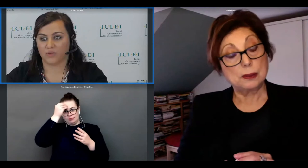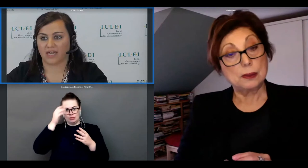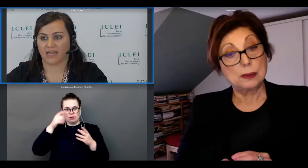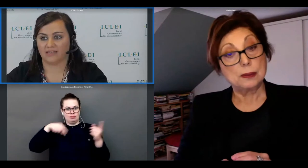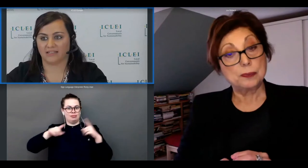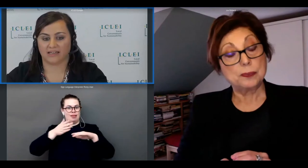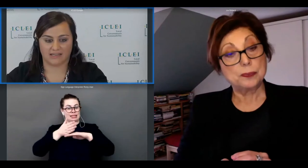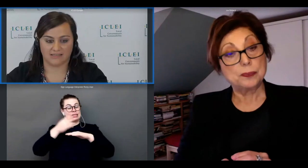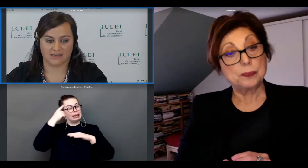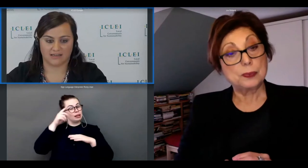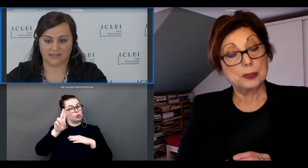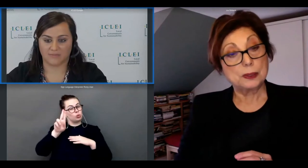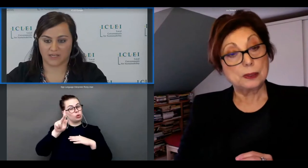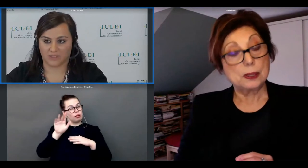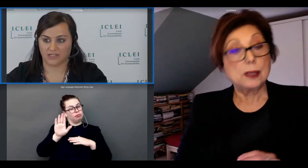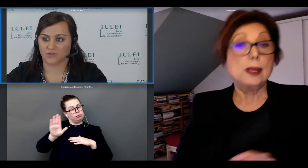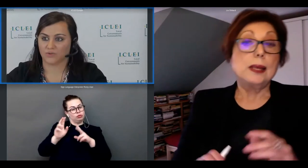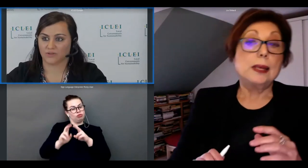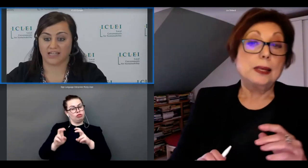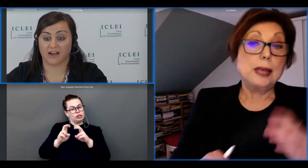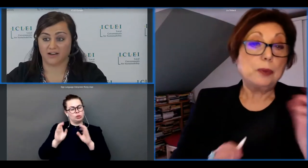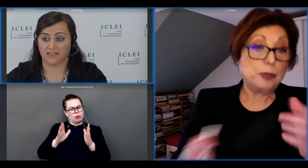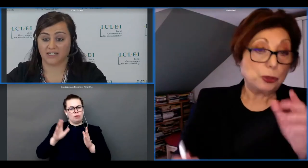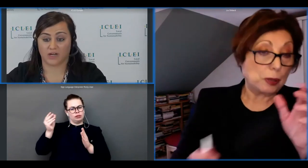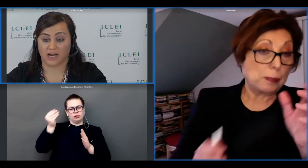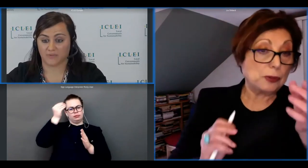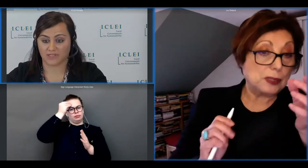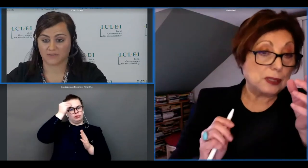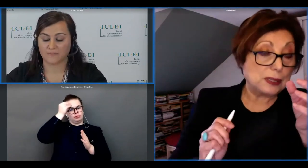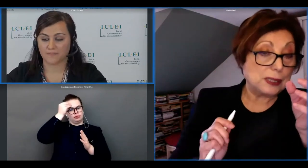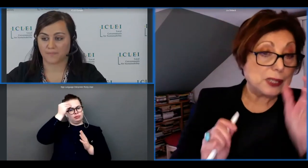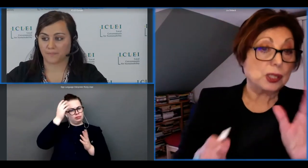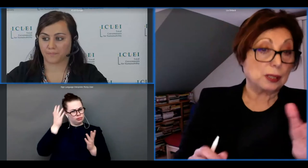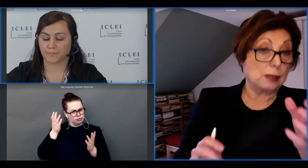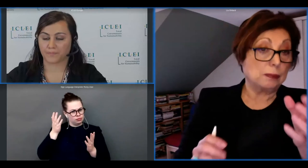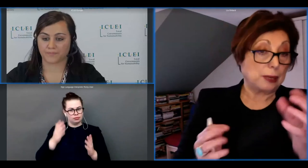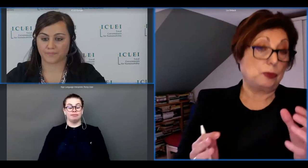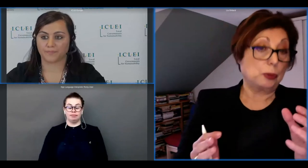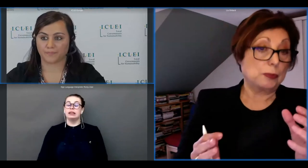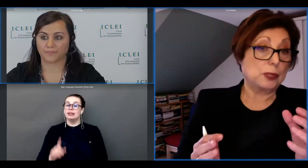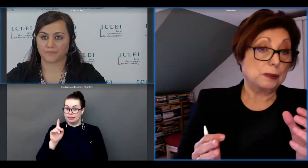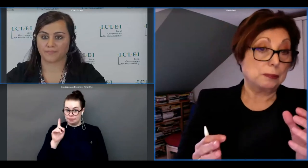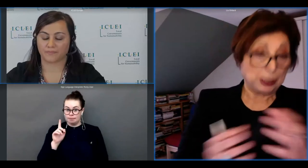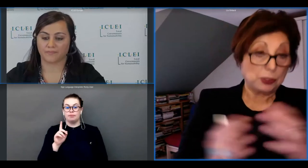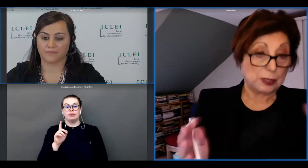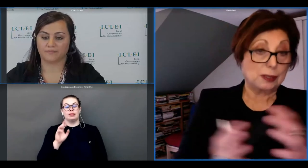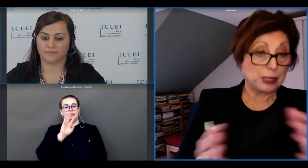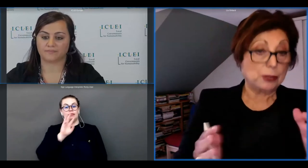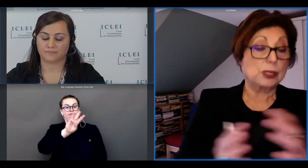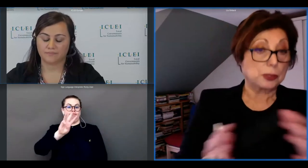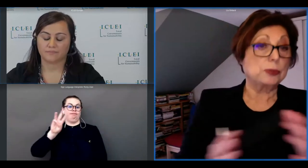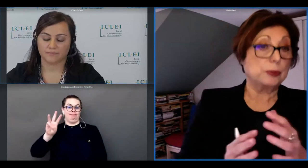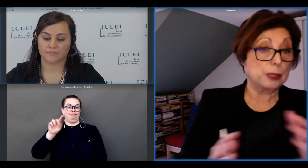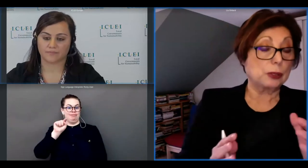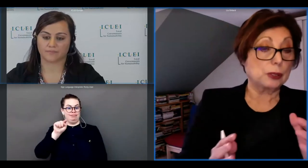the uk data is is uh something we need to that alarm us digital platforms because because